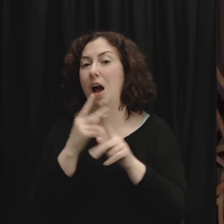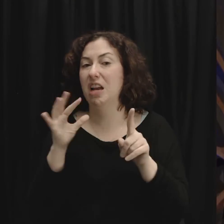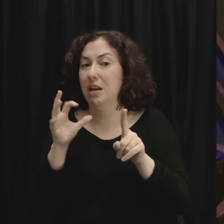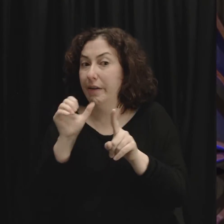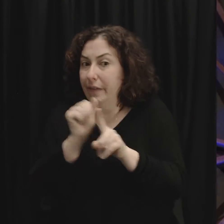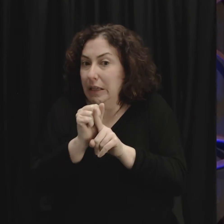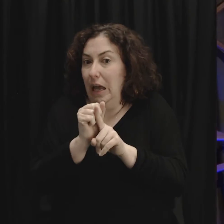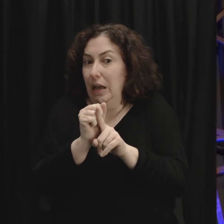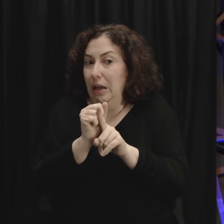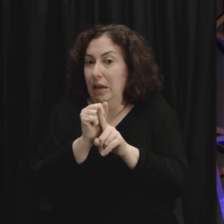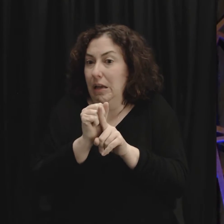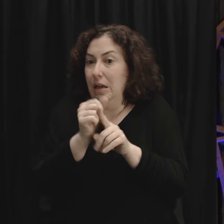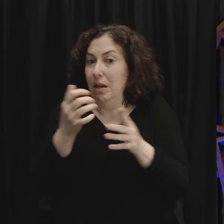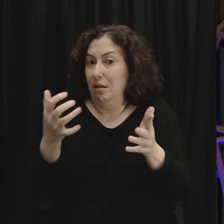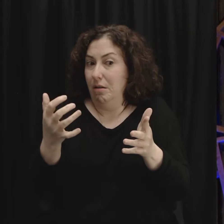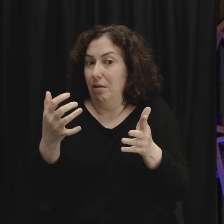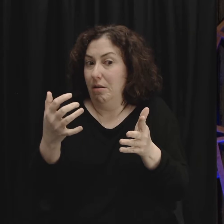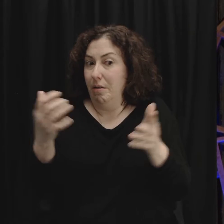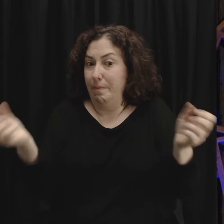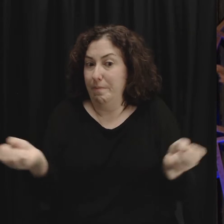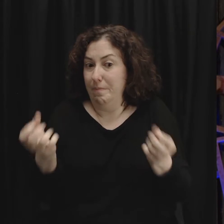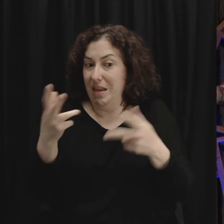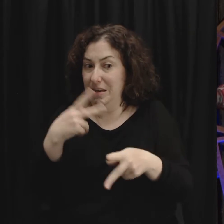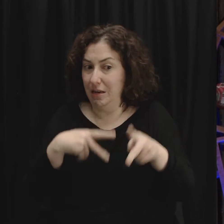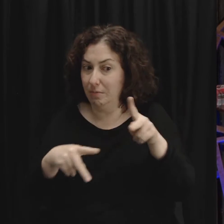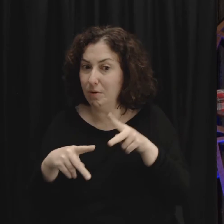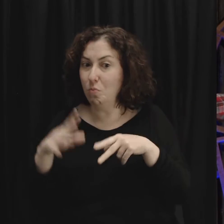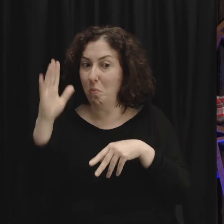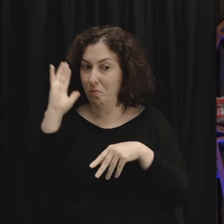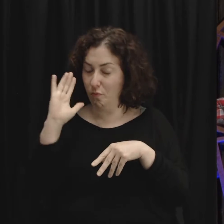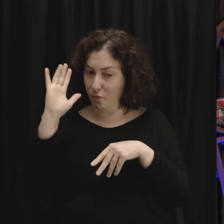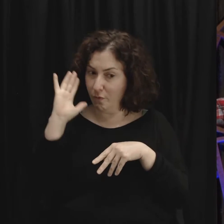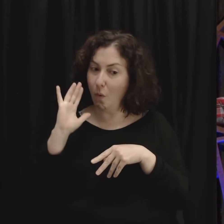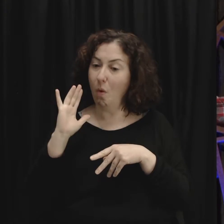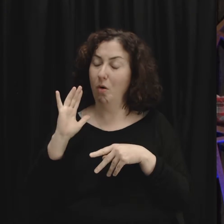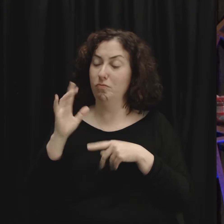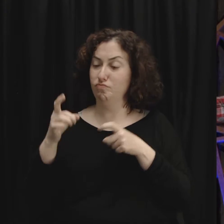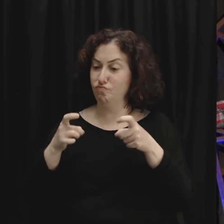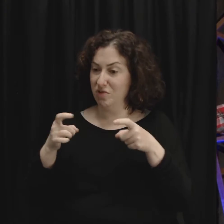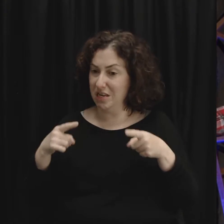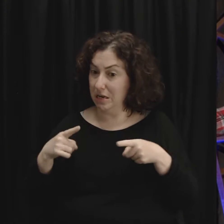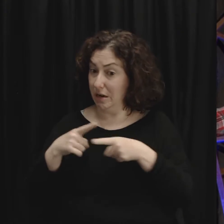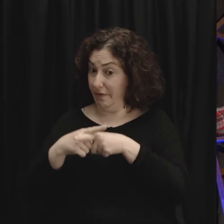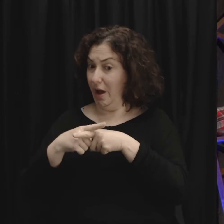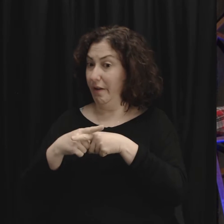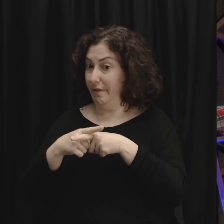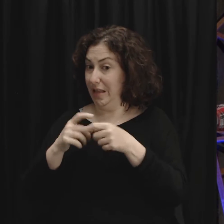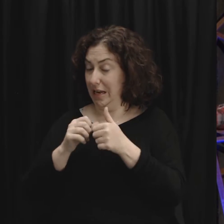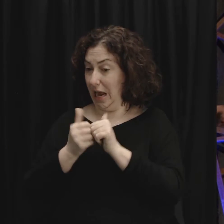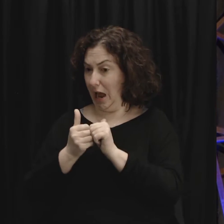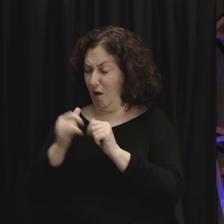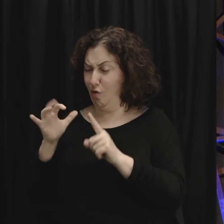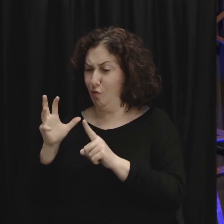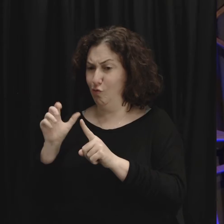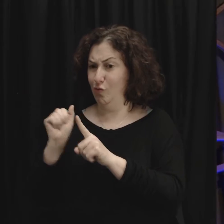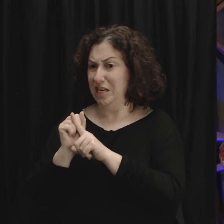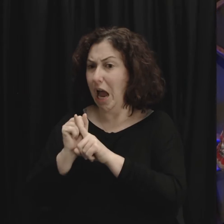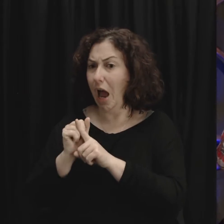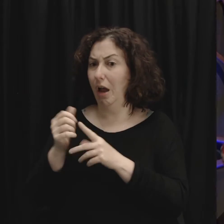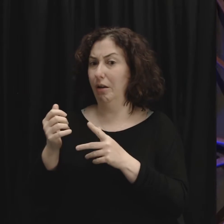assault, many of us in the old way of living we deal with conflict by attacking. We respond to conflict by